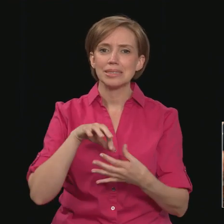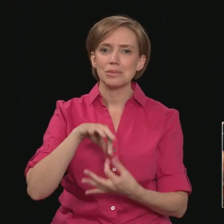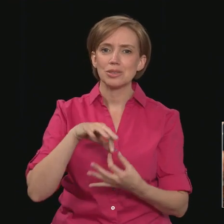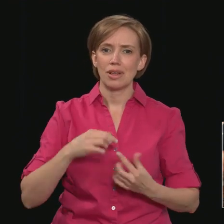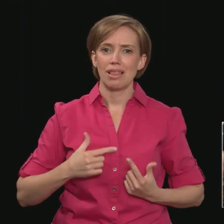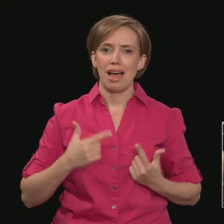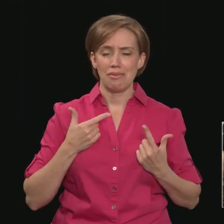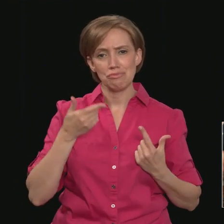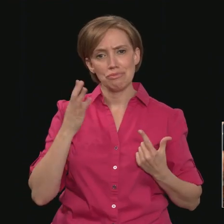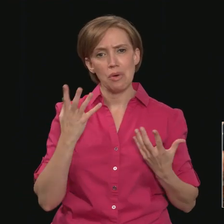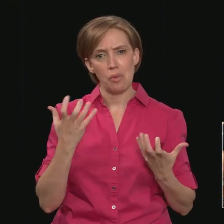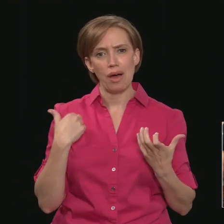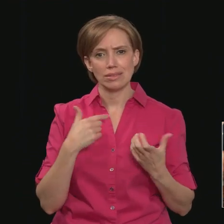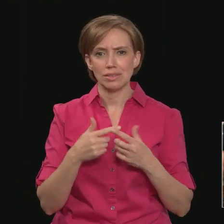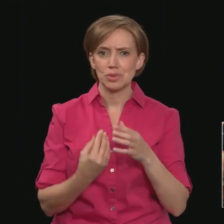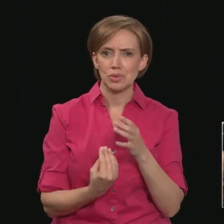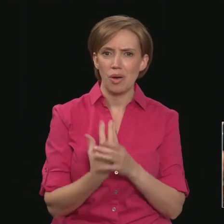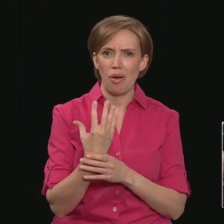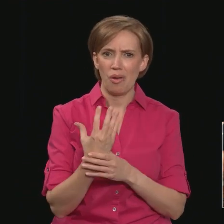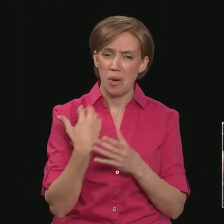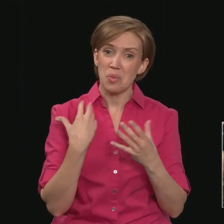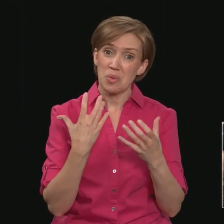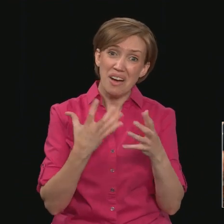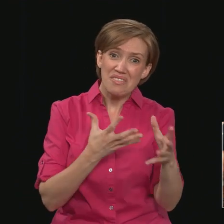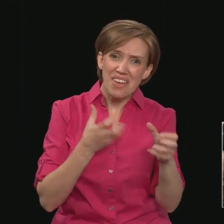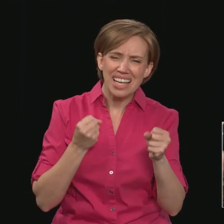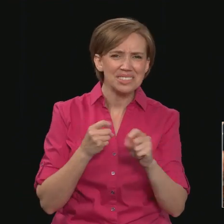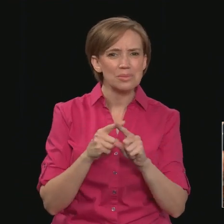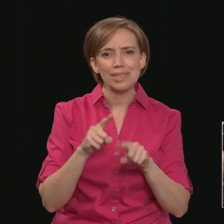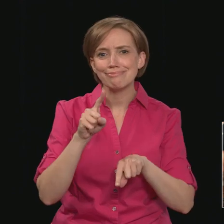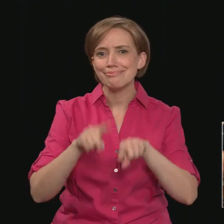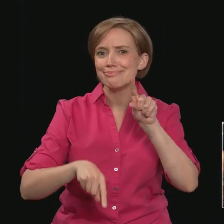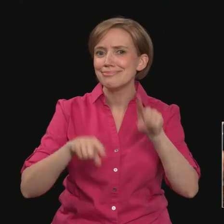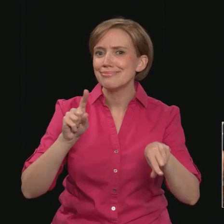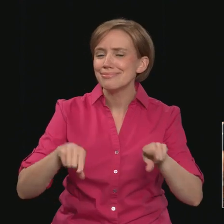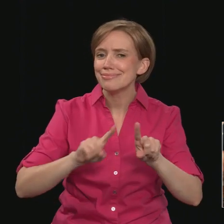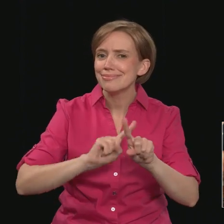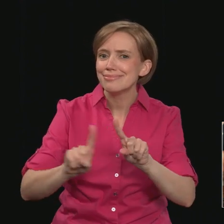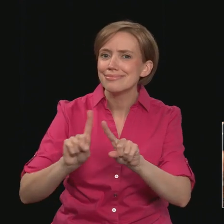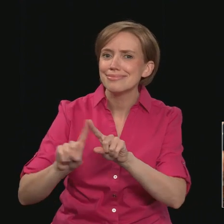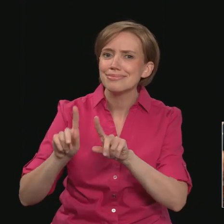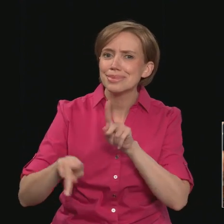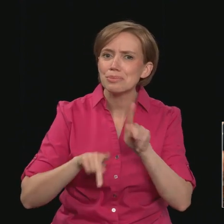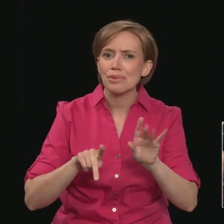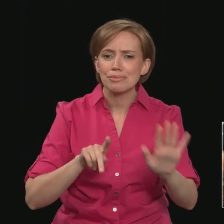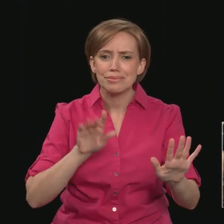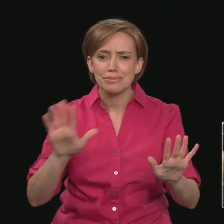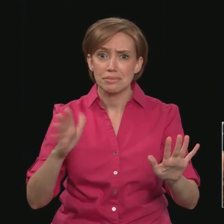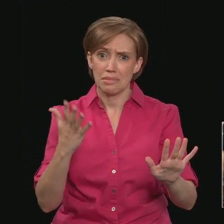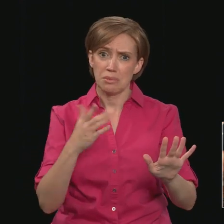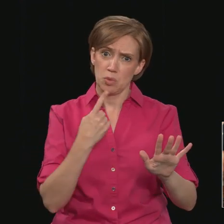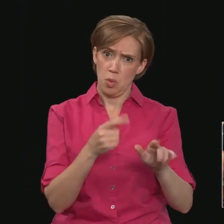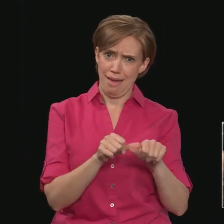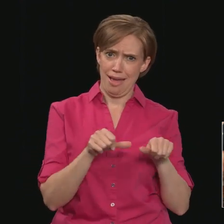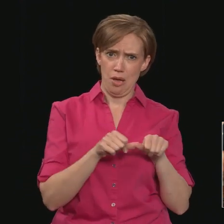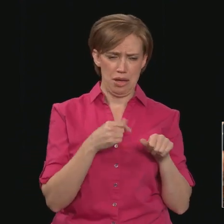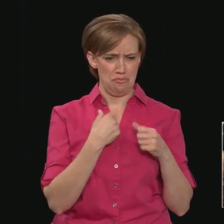We should want to grow as fast as possible, but people are different. You might grow in one area, while your neighbor might grow in a different area.